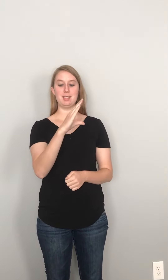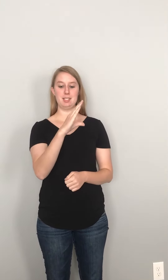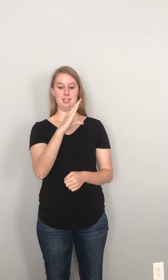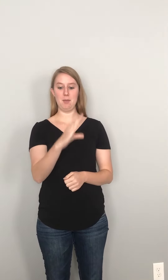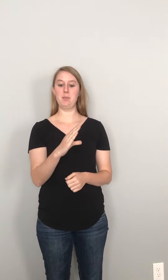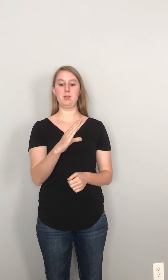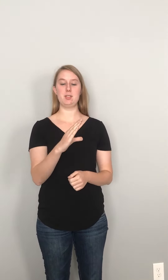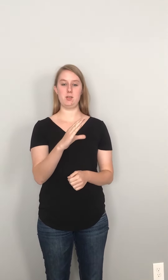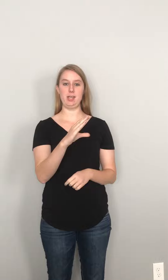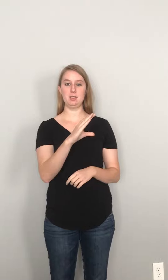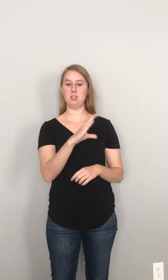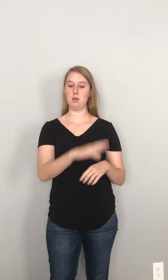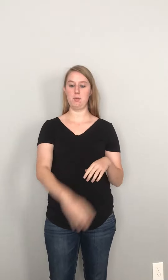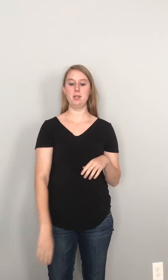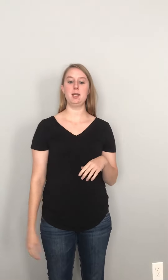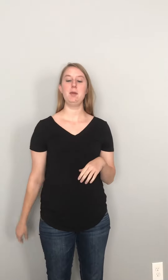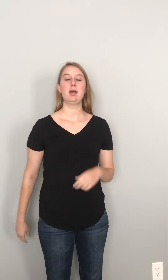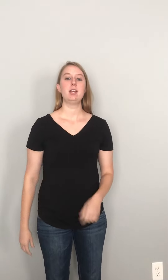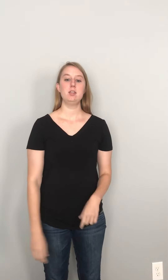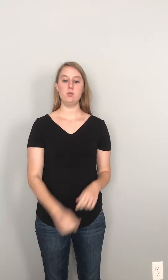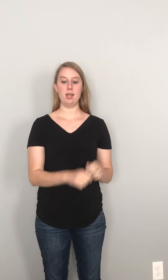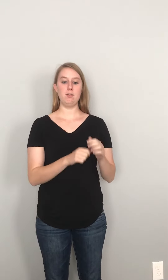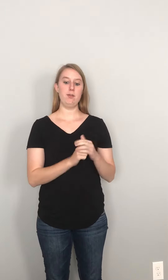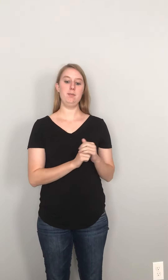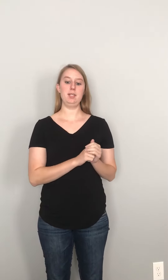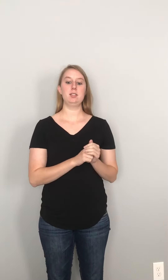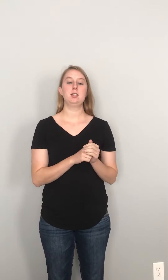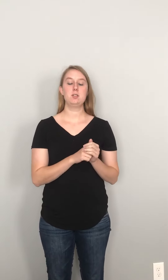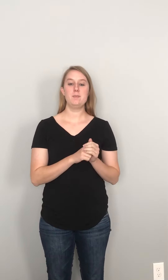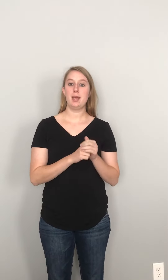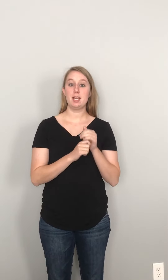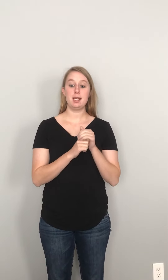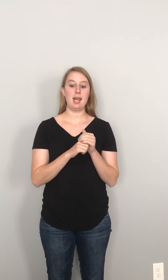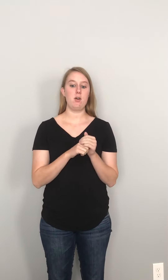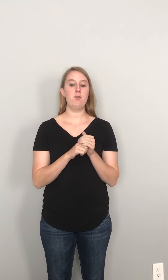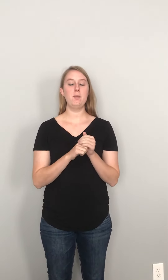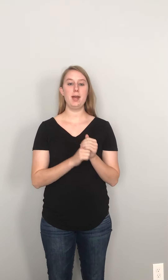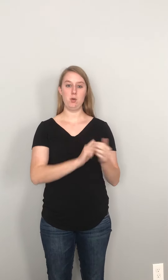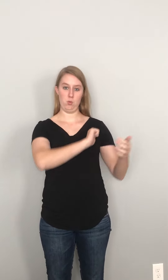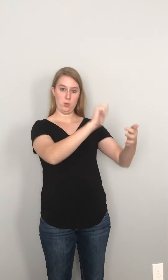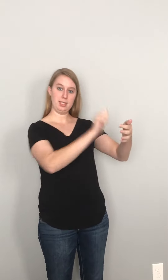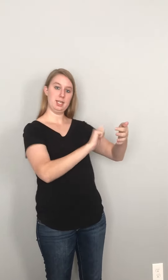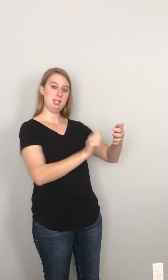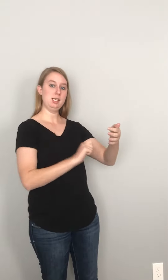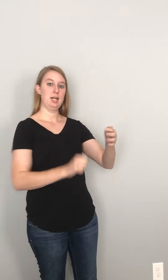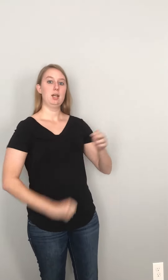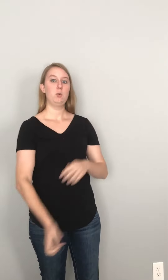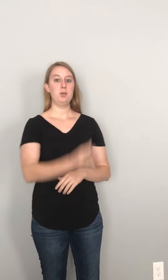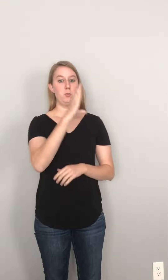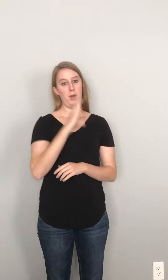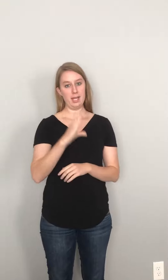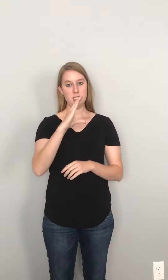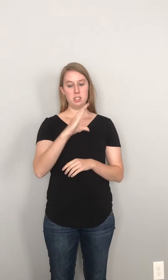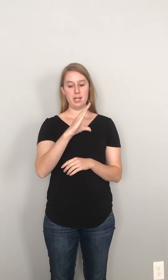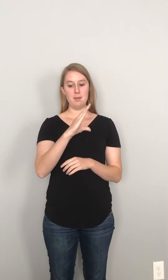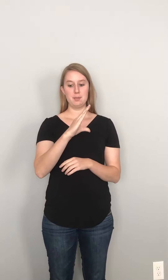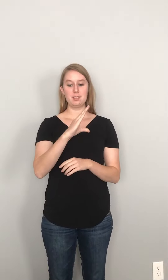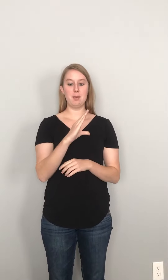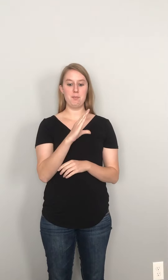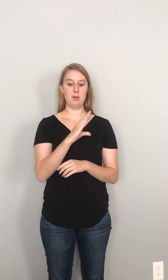symbols, okay? Let's do that one more time. Cuneiform is the Sumerian alphabet written with wedge-shaped symbols,